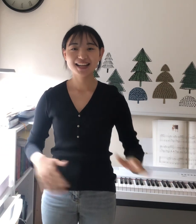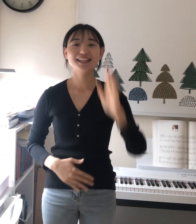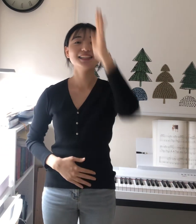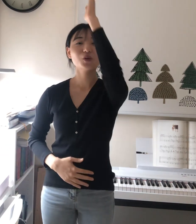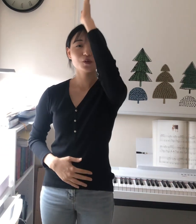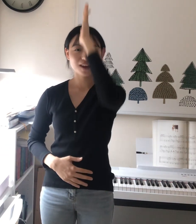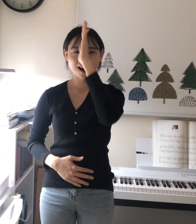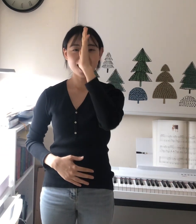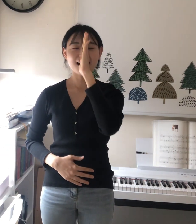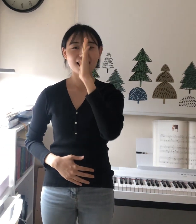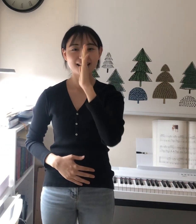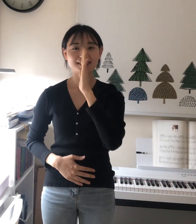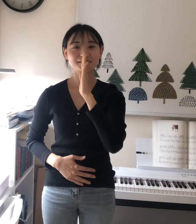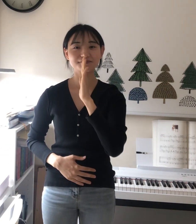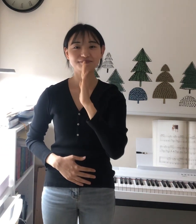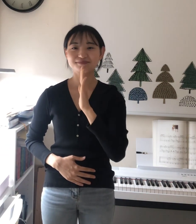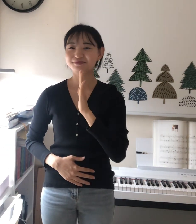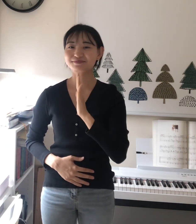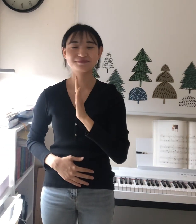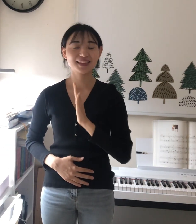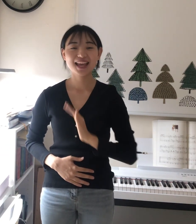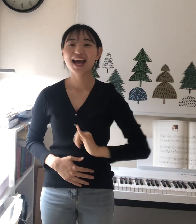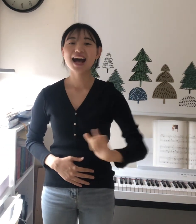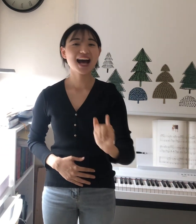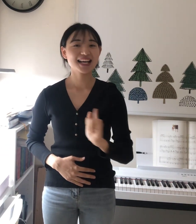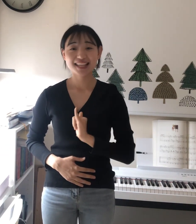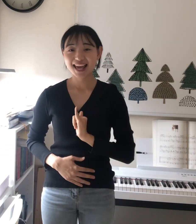We'll be right back.